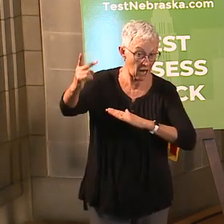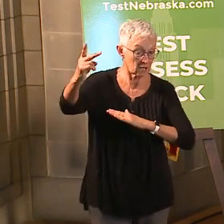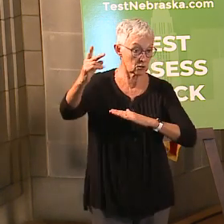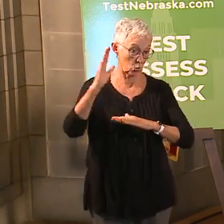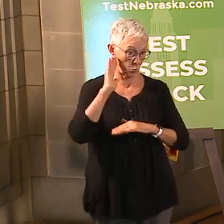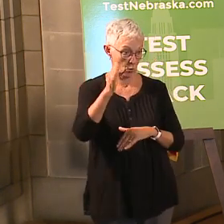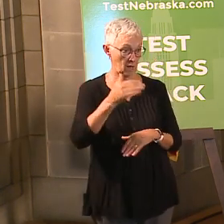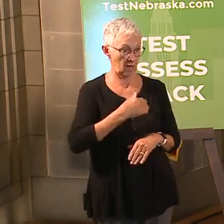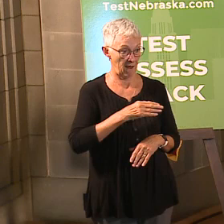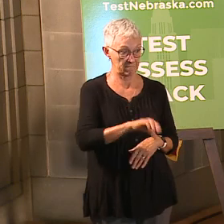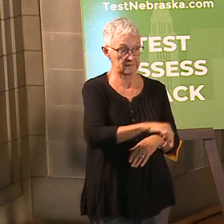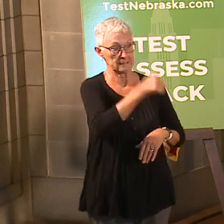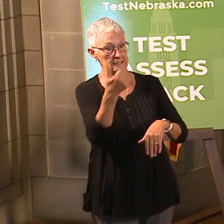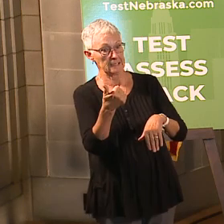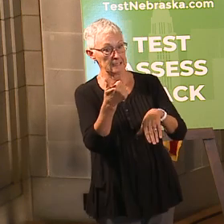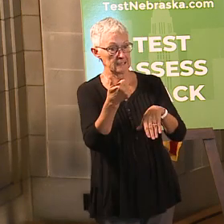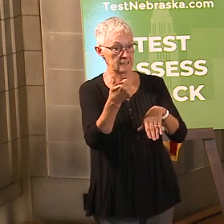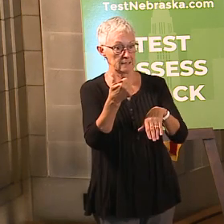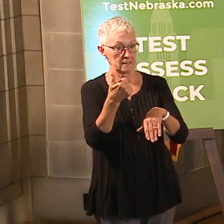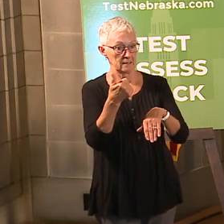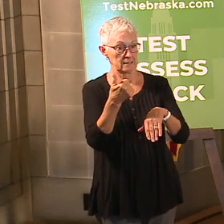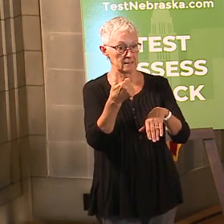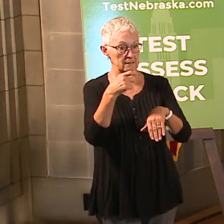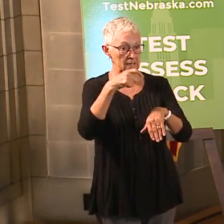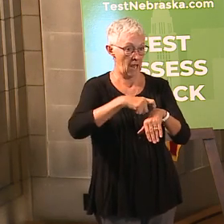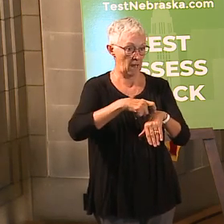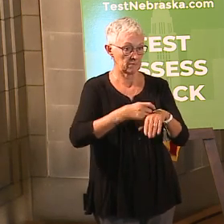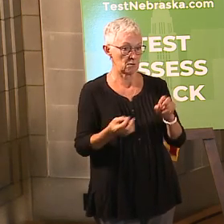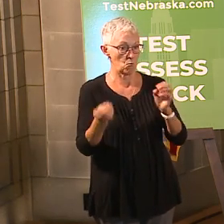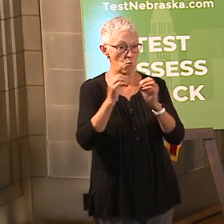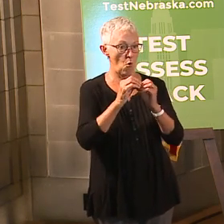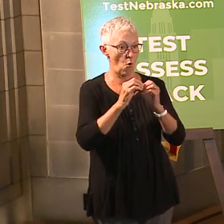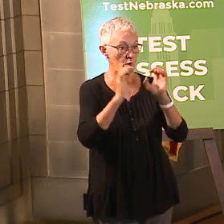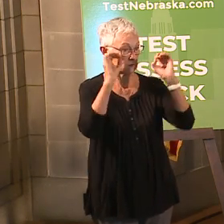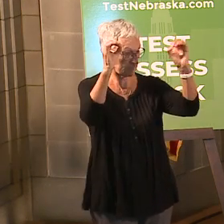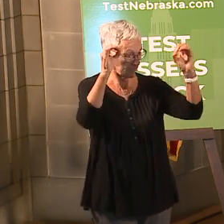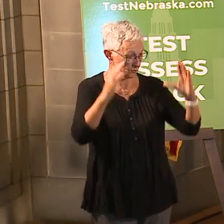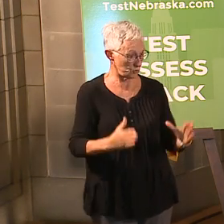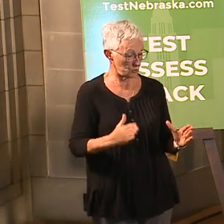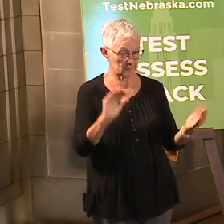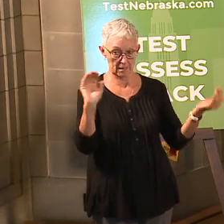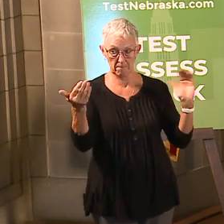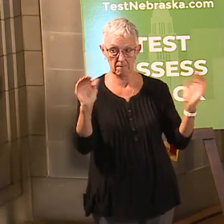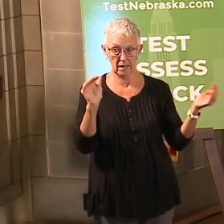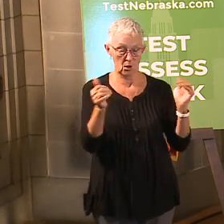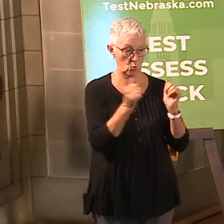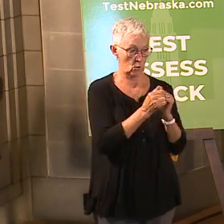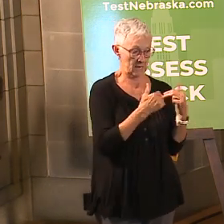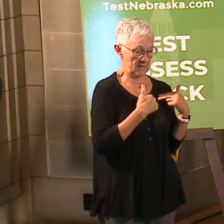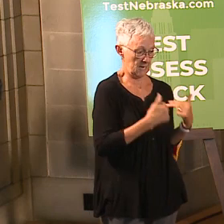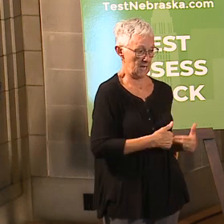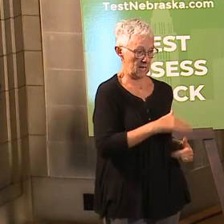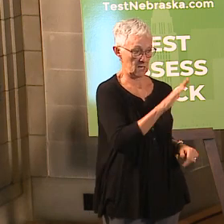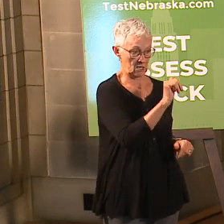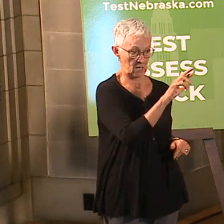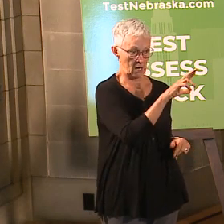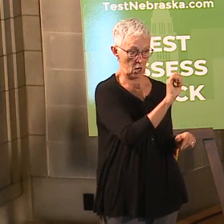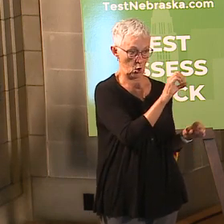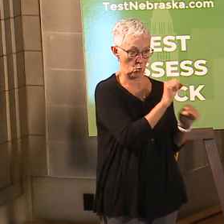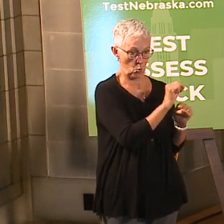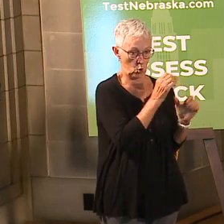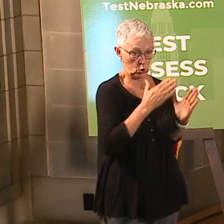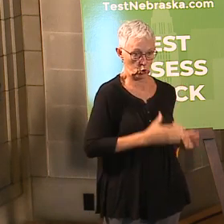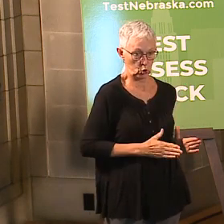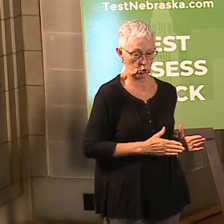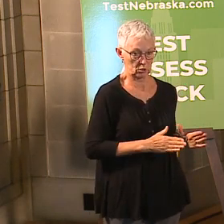future as health care workers. So the first round and all of this is still available